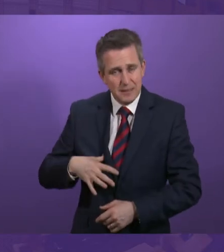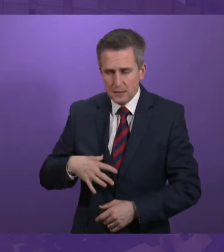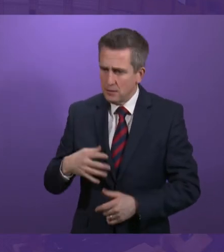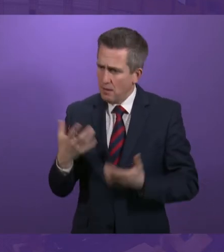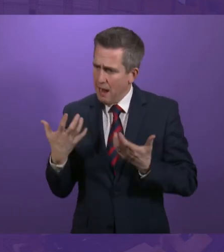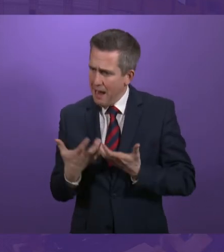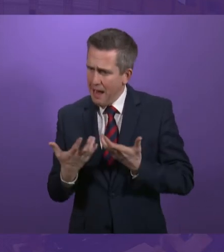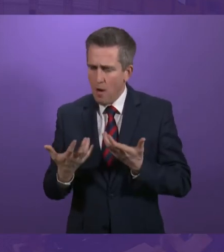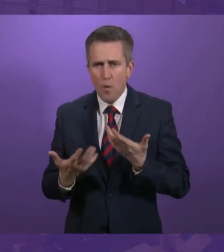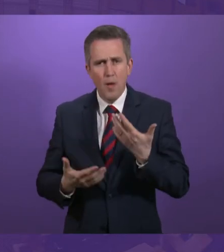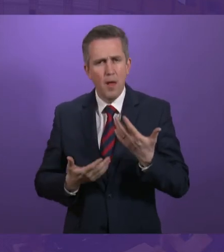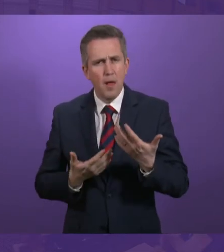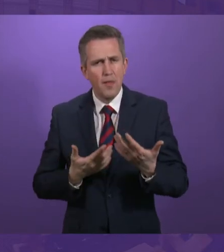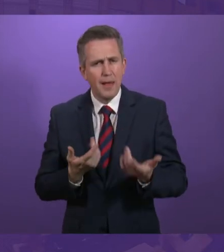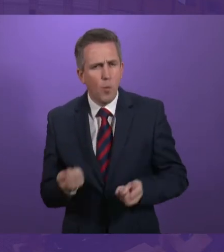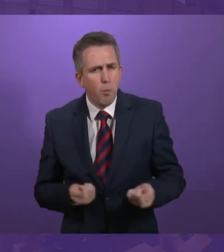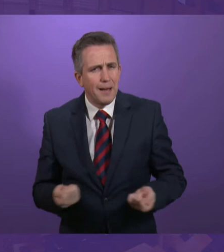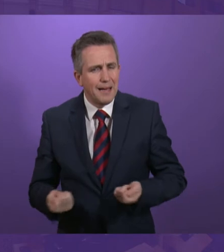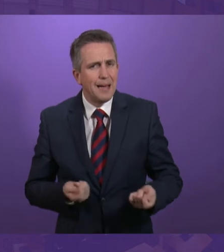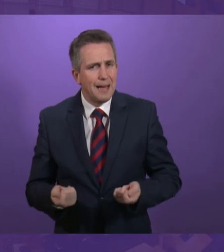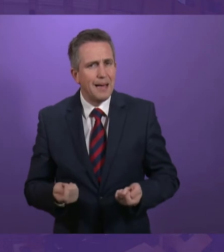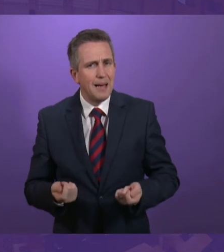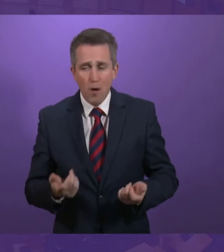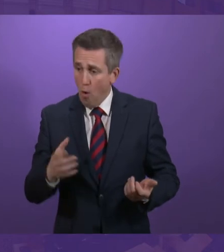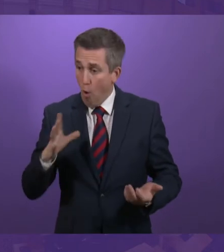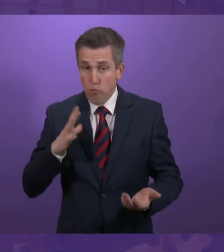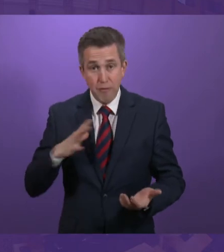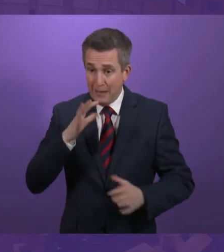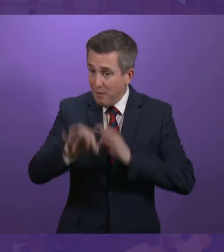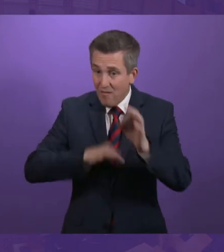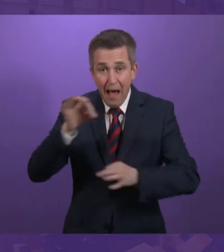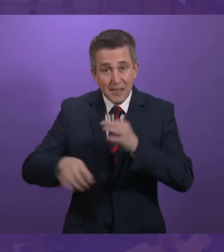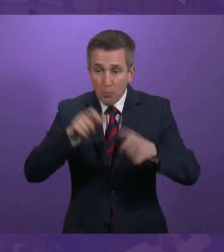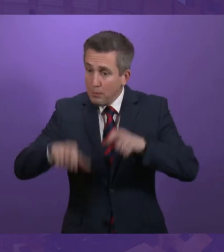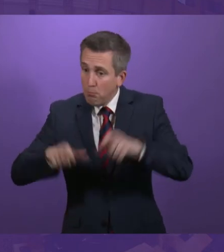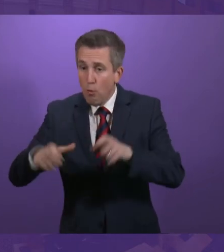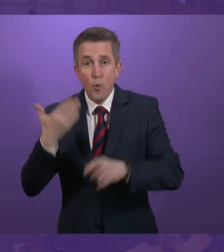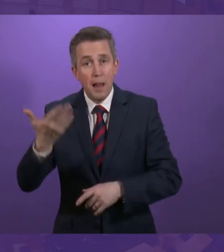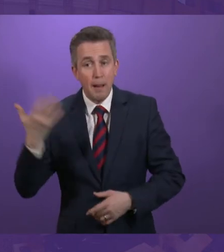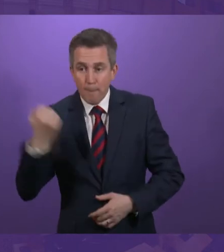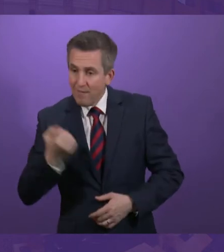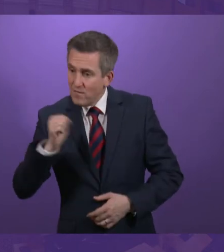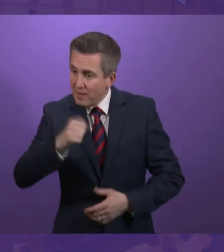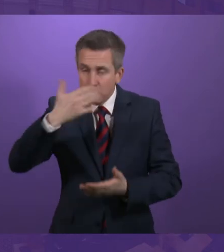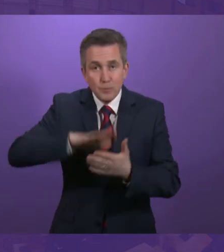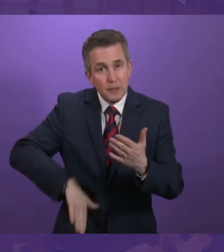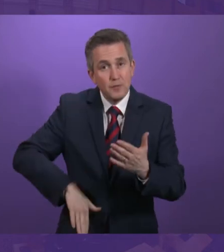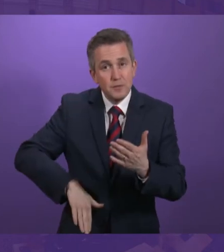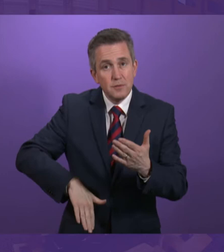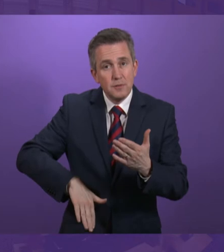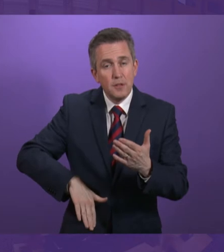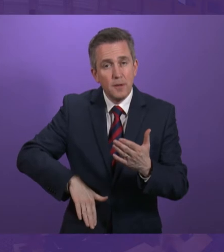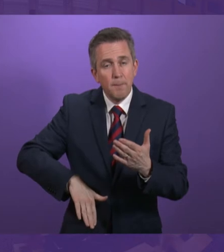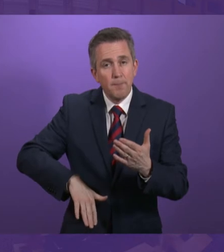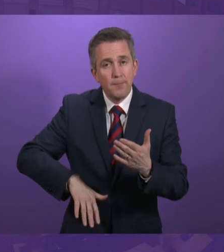system. And we've sought their initial thoughts on this. And once we have launched our consultation,